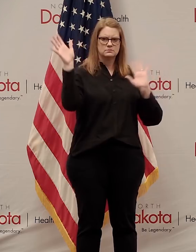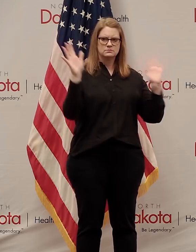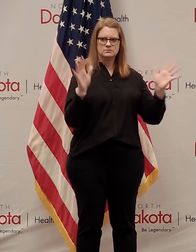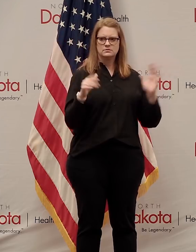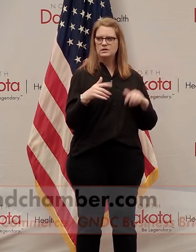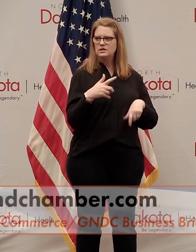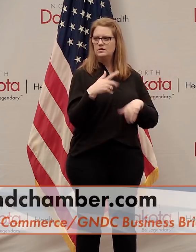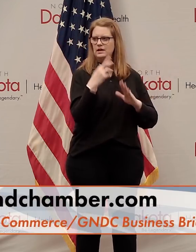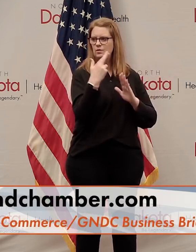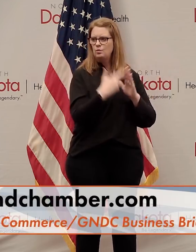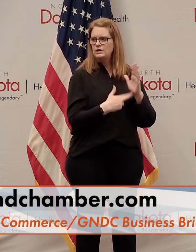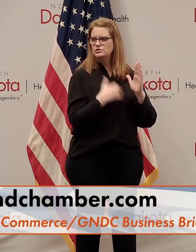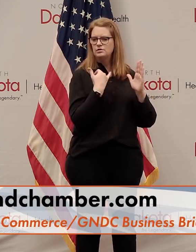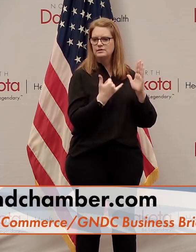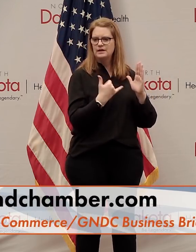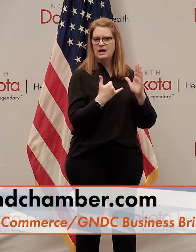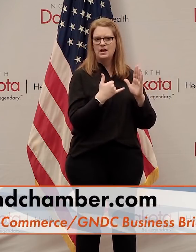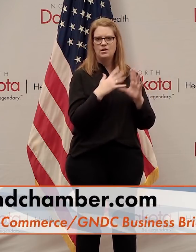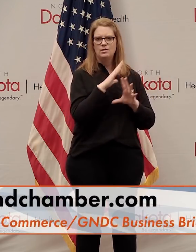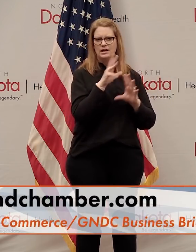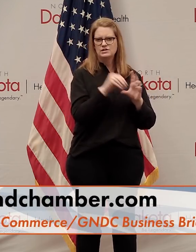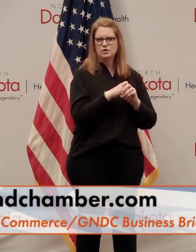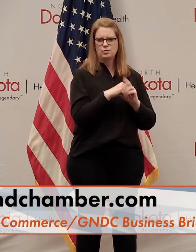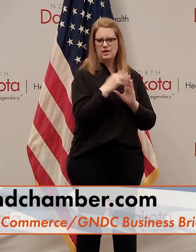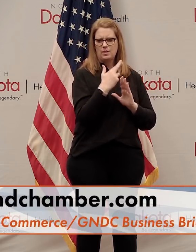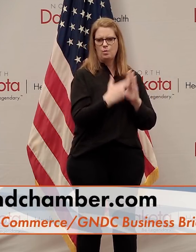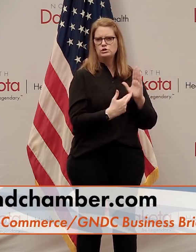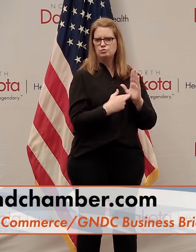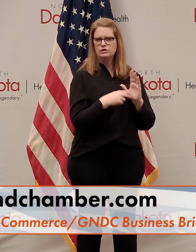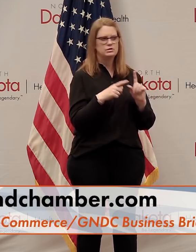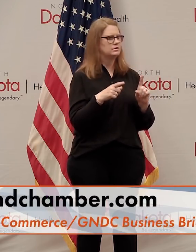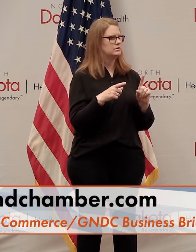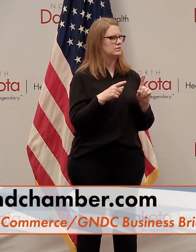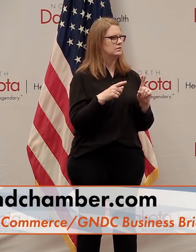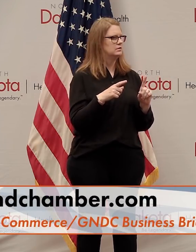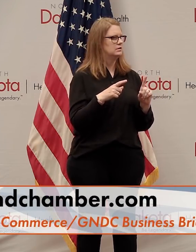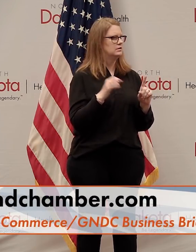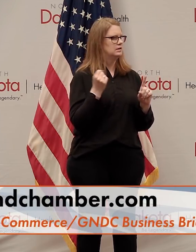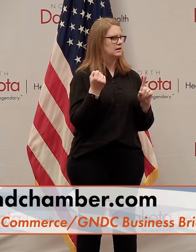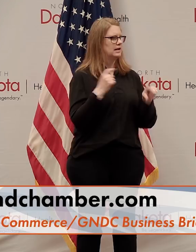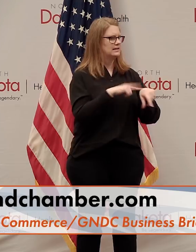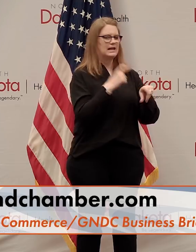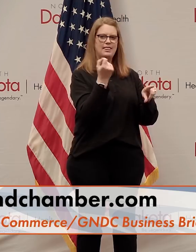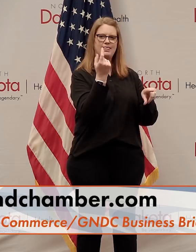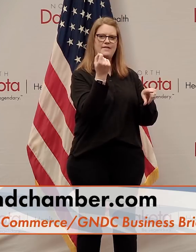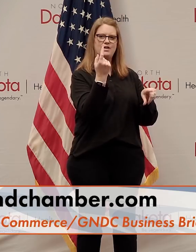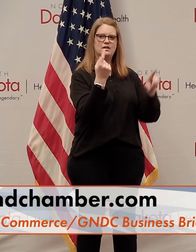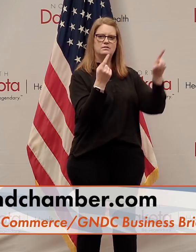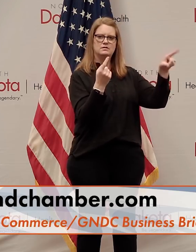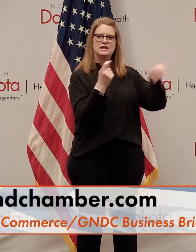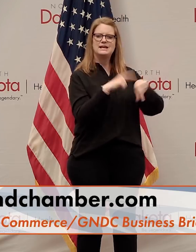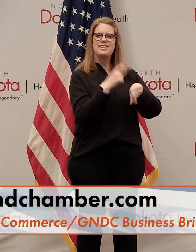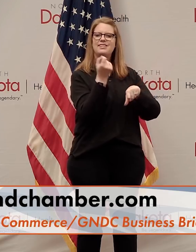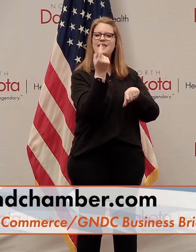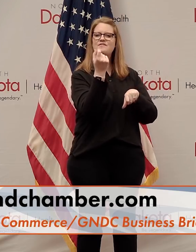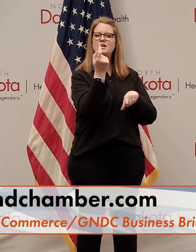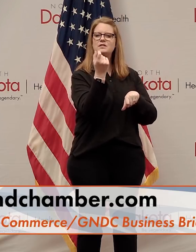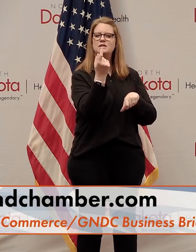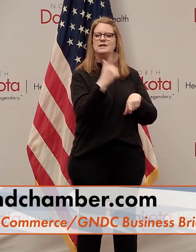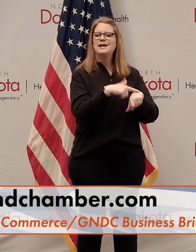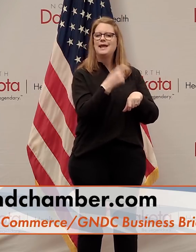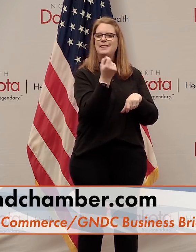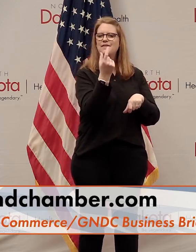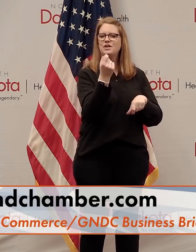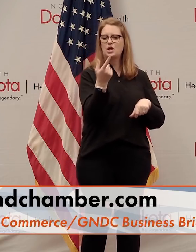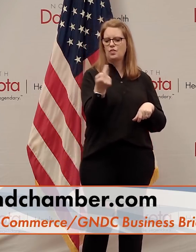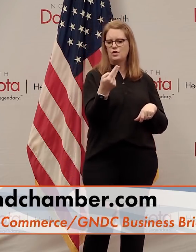register now. It probably includes there on the registration. That was at 11. Okay. All right. The 11 o